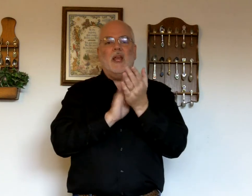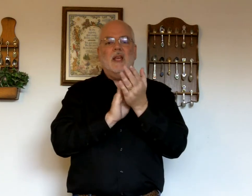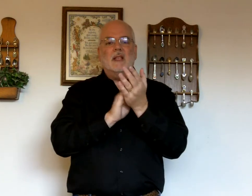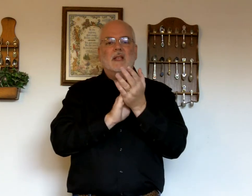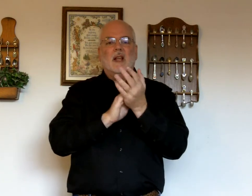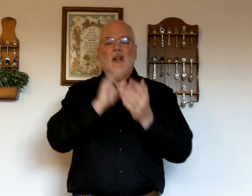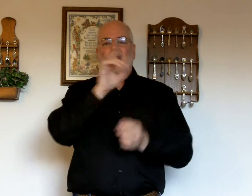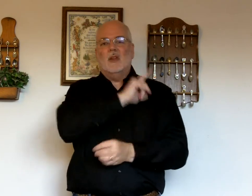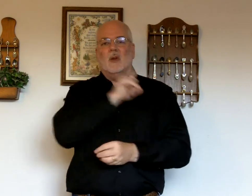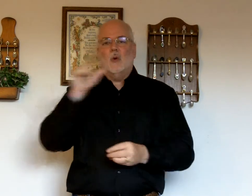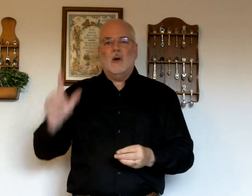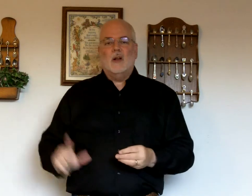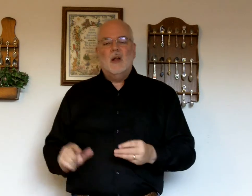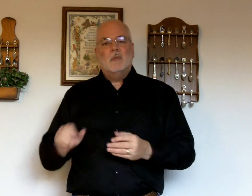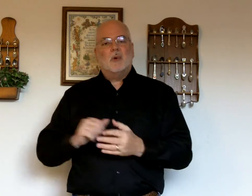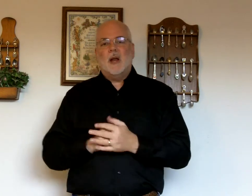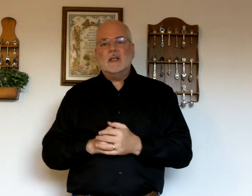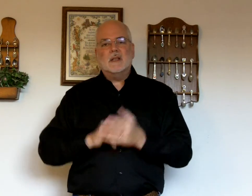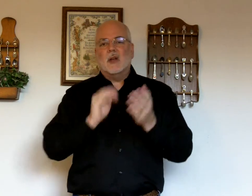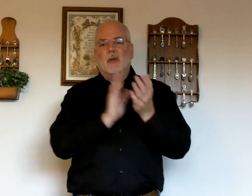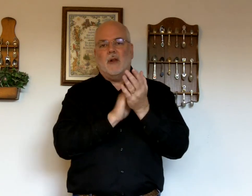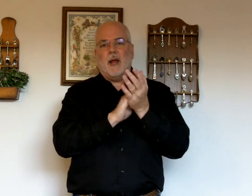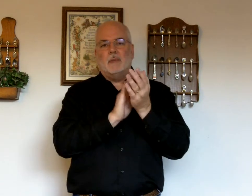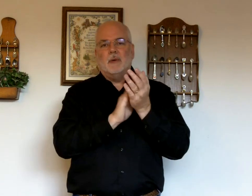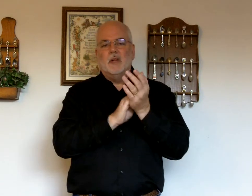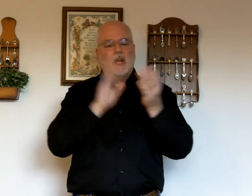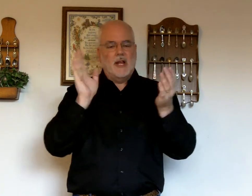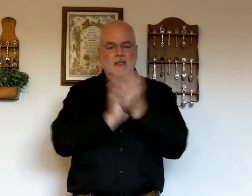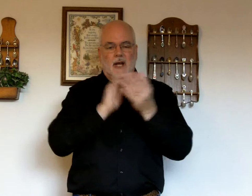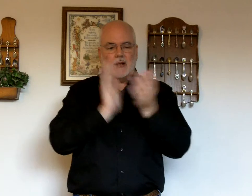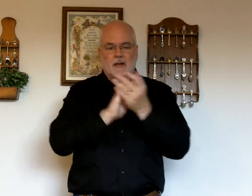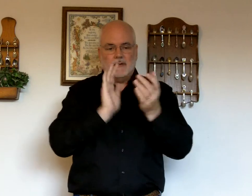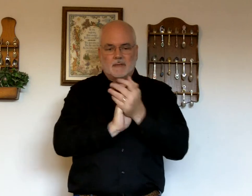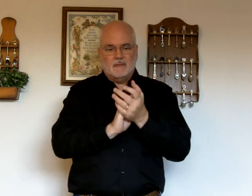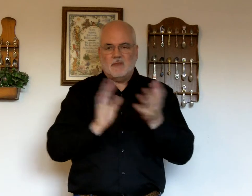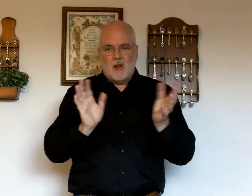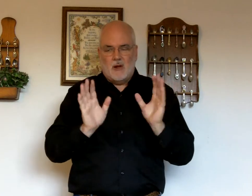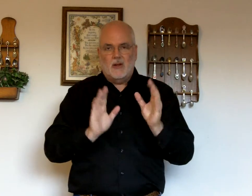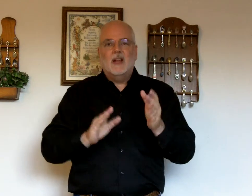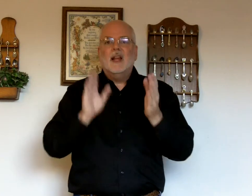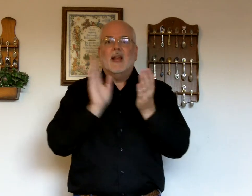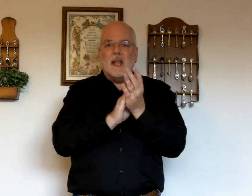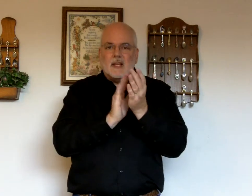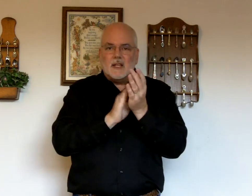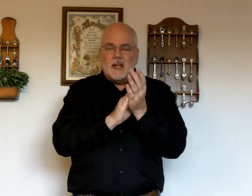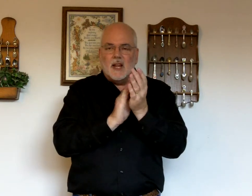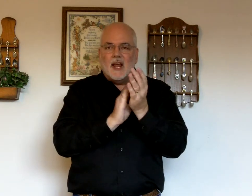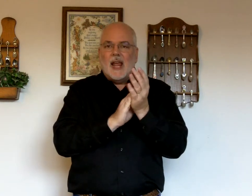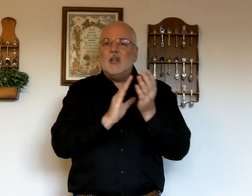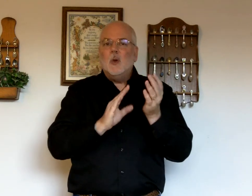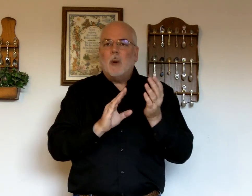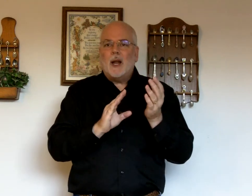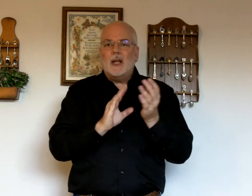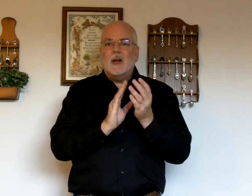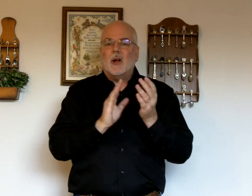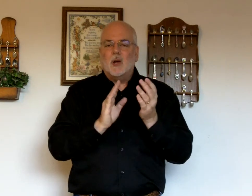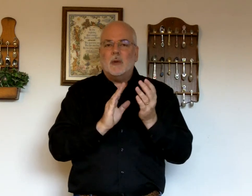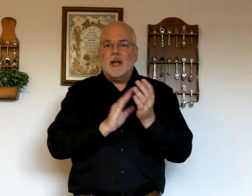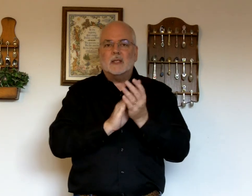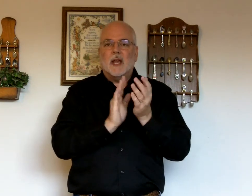Praise the Lord. Praise is a golf clap. It's not, no. And you probably can hear it, nobody else can.